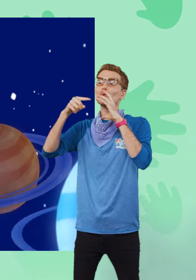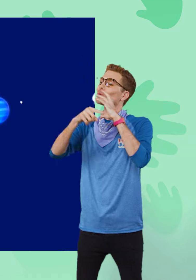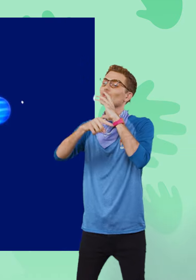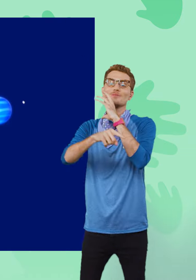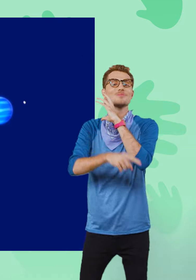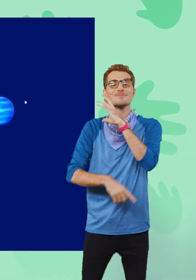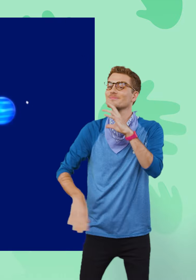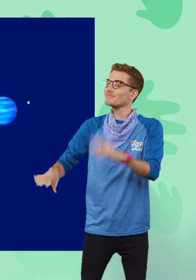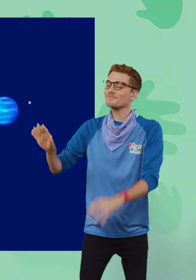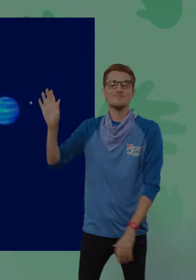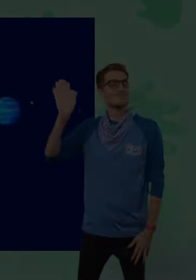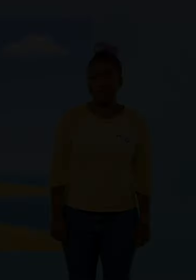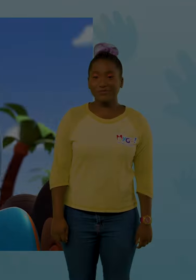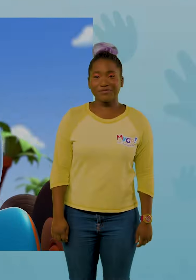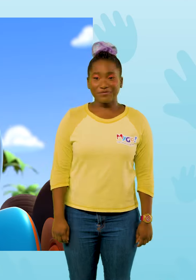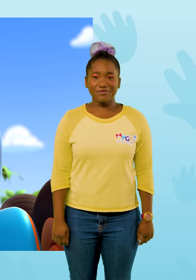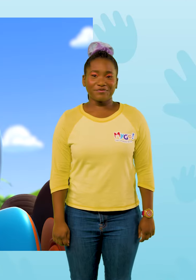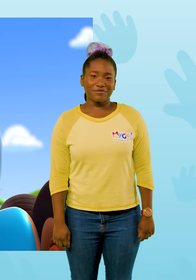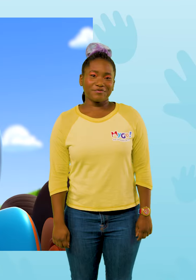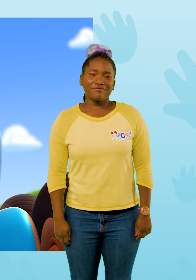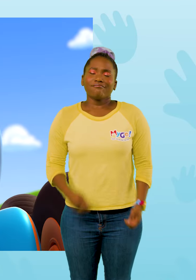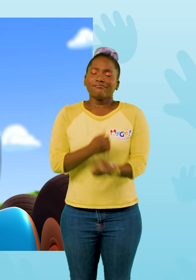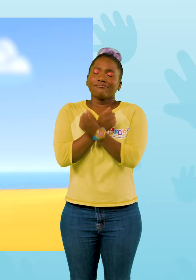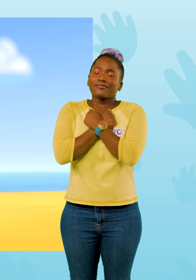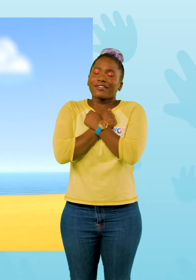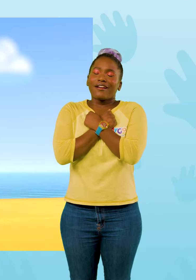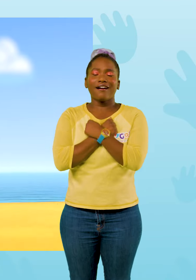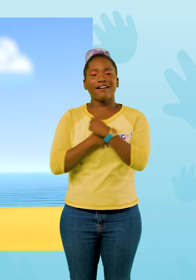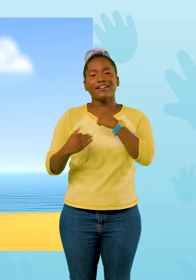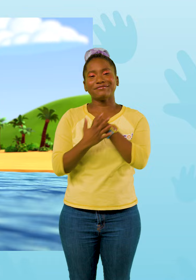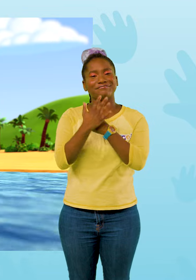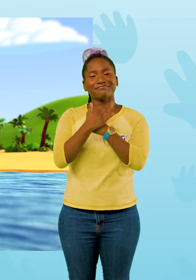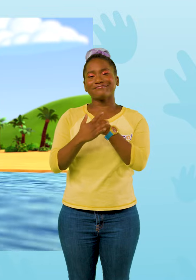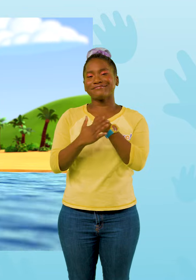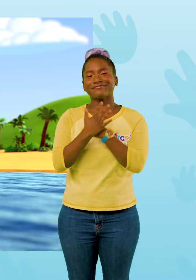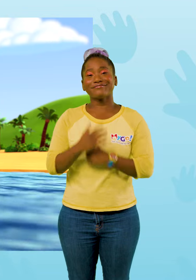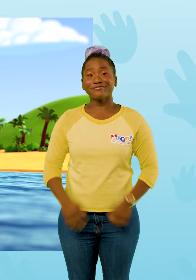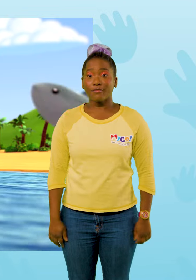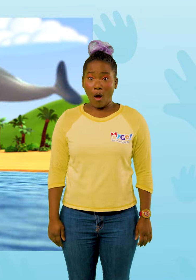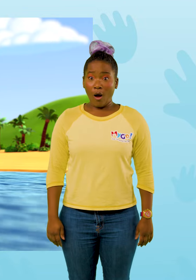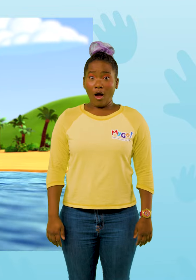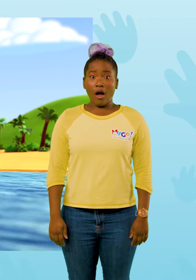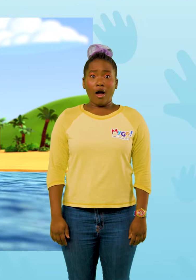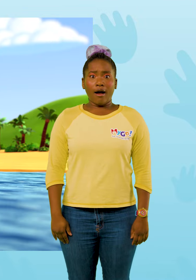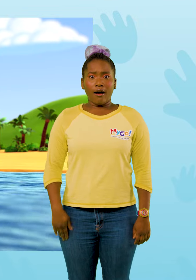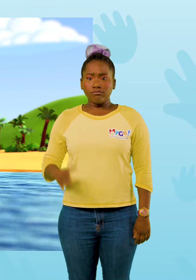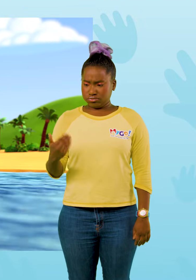Bye, Mary the meteor. I love being at the beach. Whoa. A flying